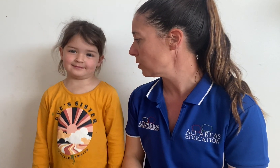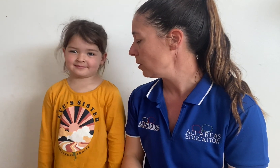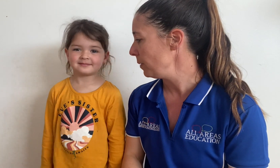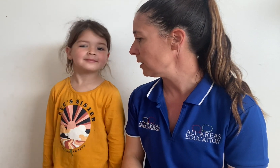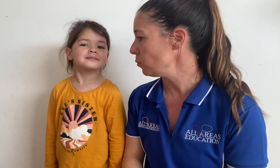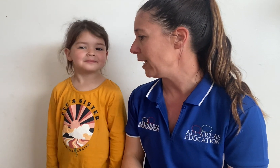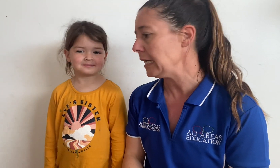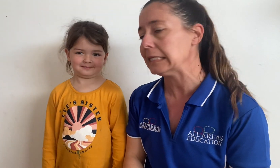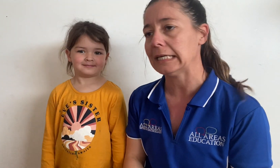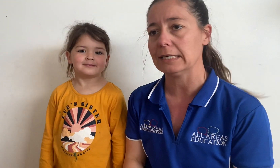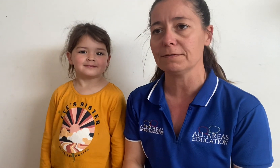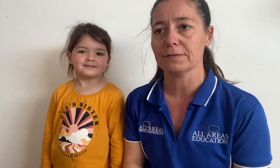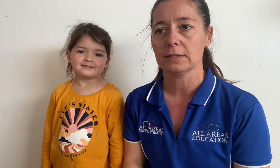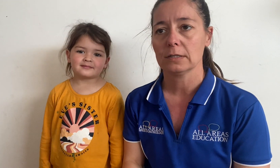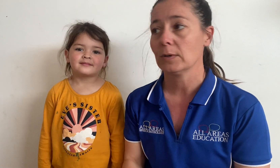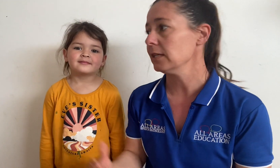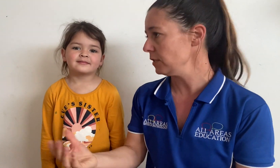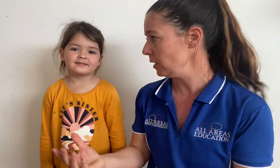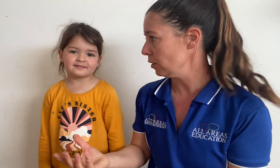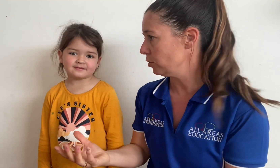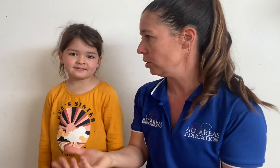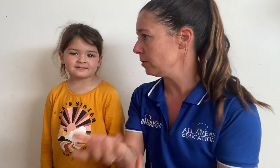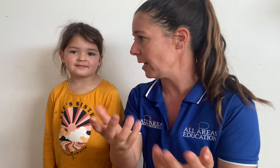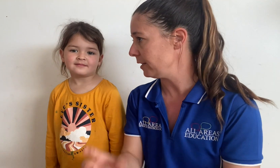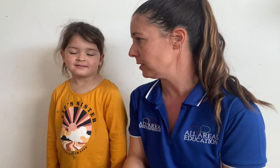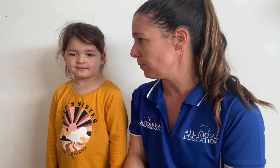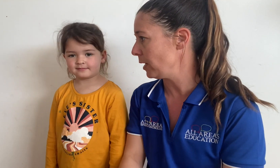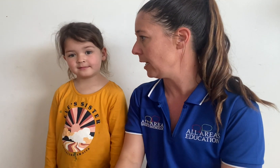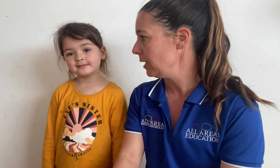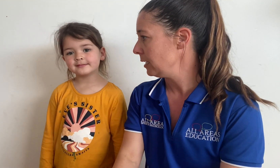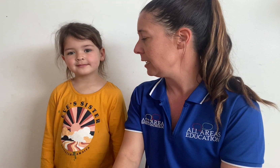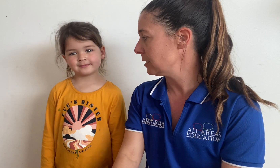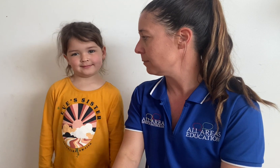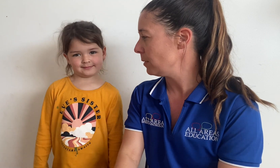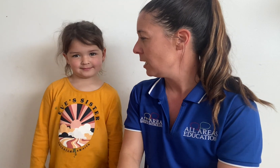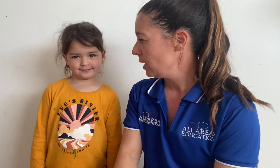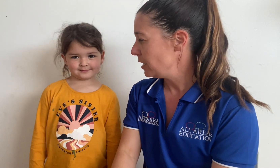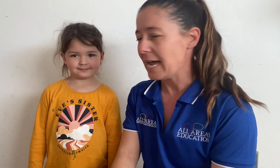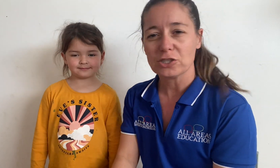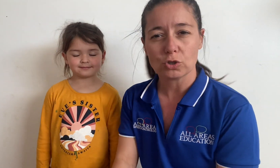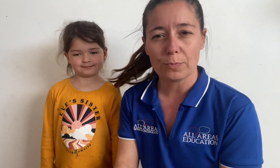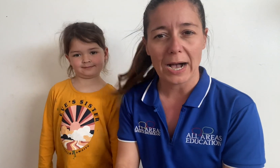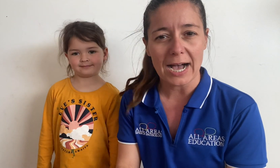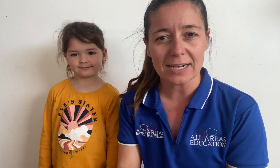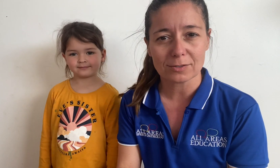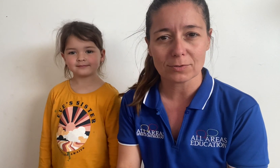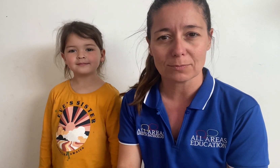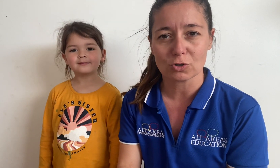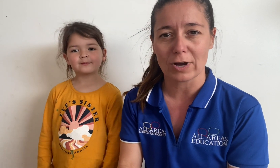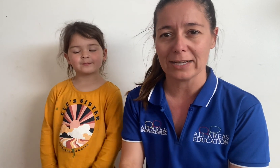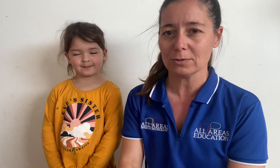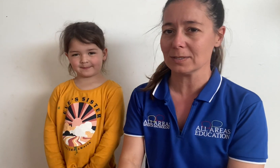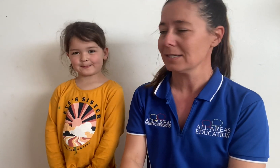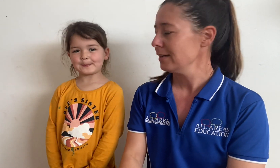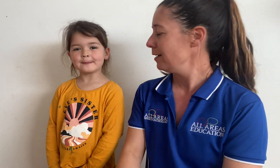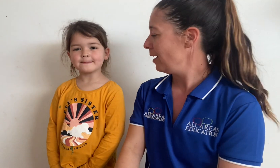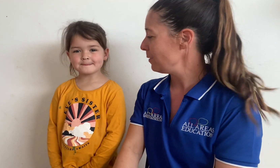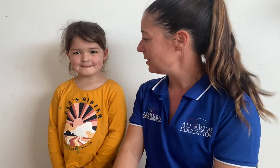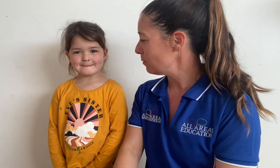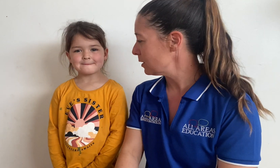because we live we live near the ocean you might live somewhere near some national parks or some trails i wonder what